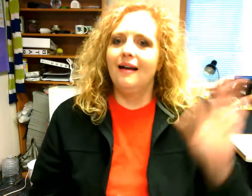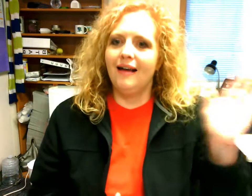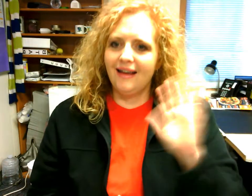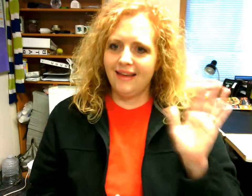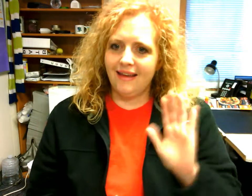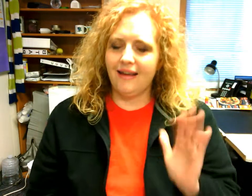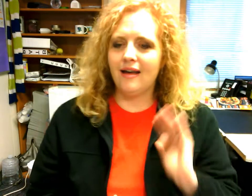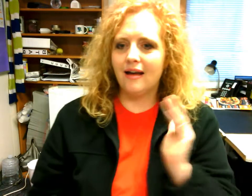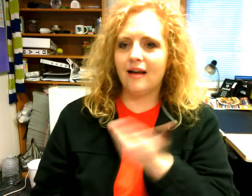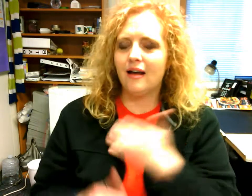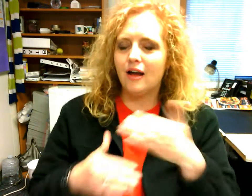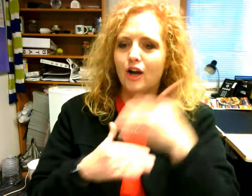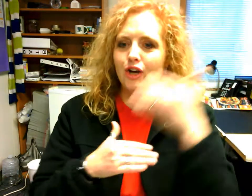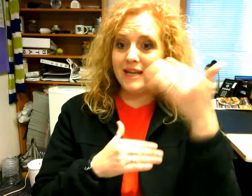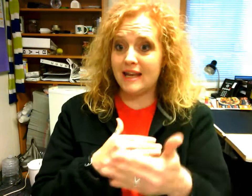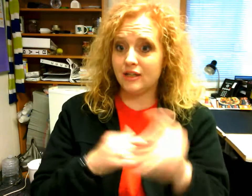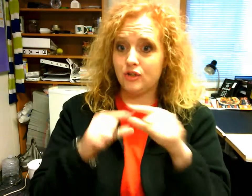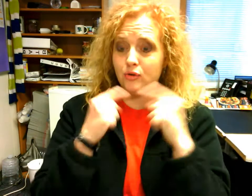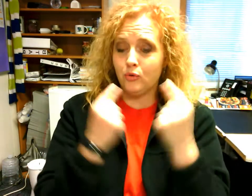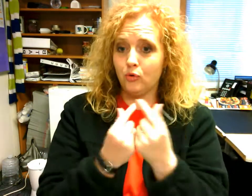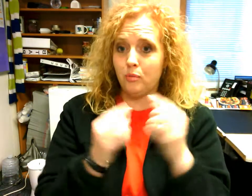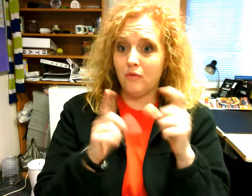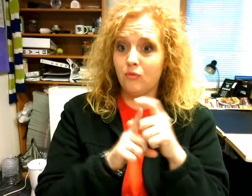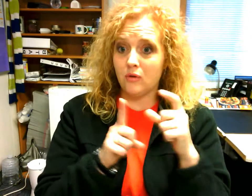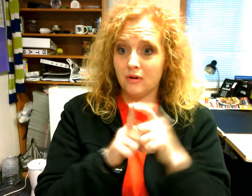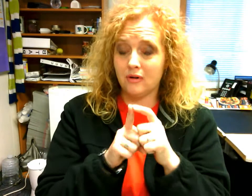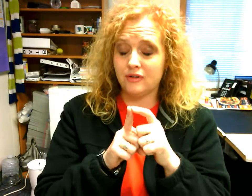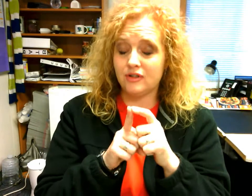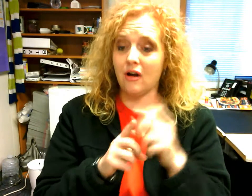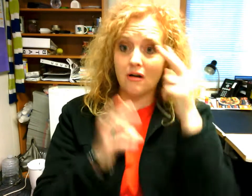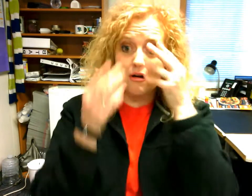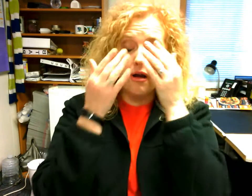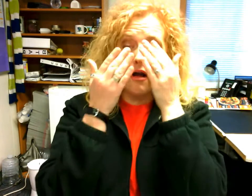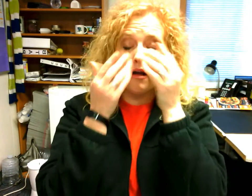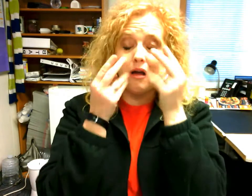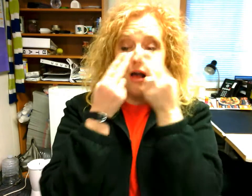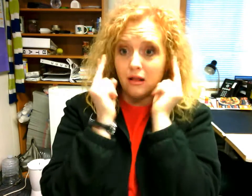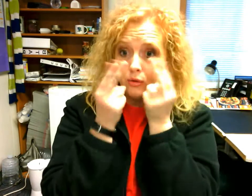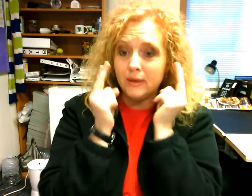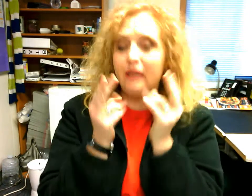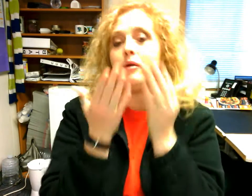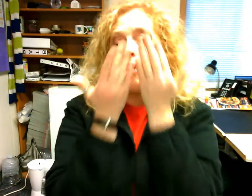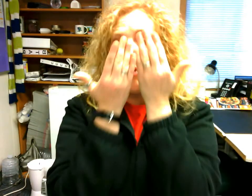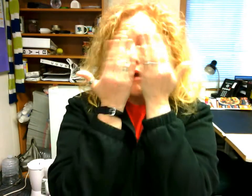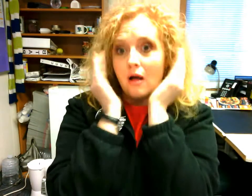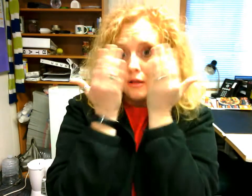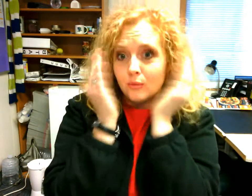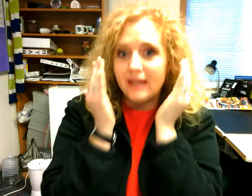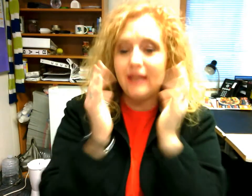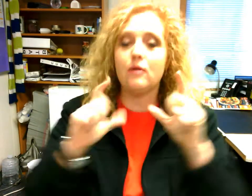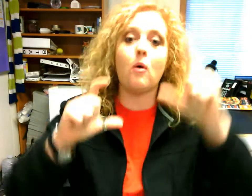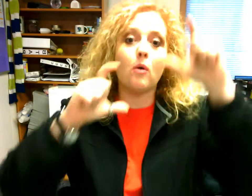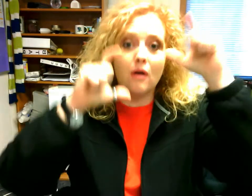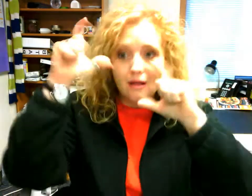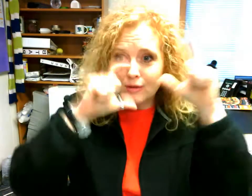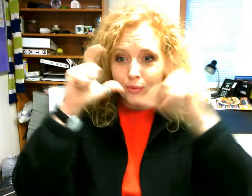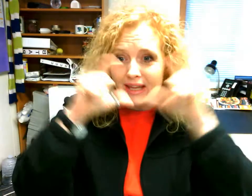hi our next group of words are Halloween or Halloween or Halloween